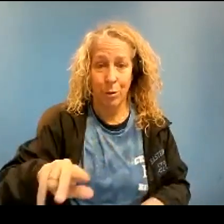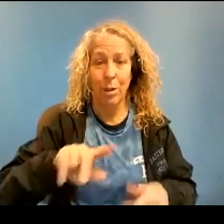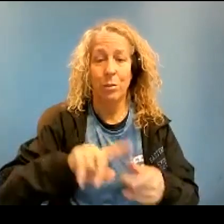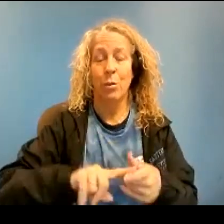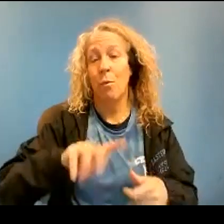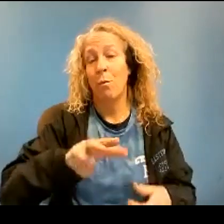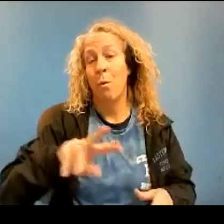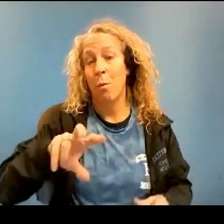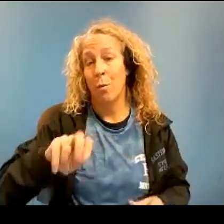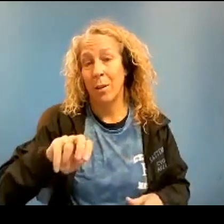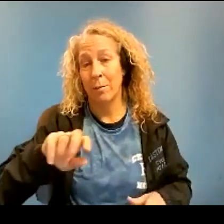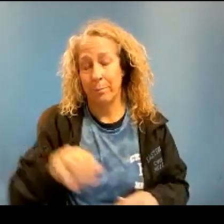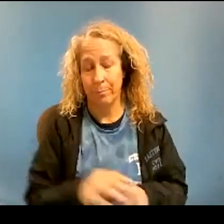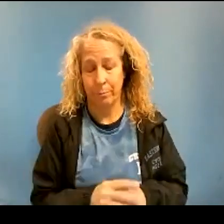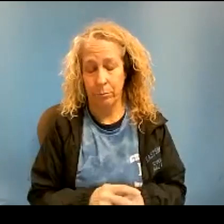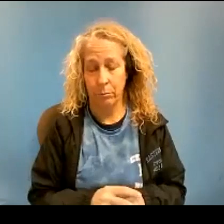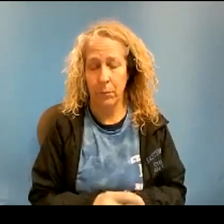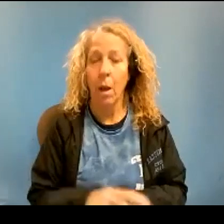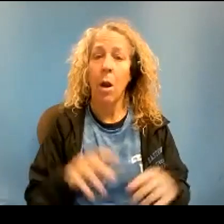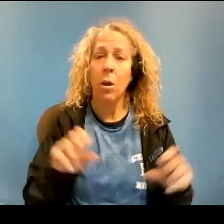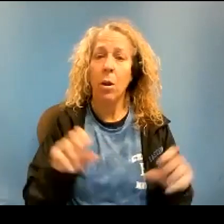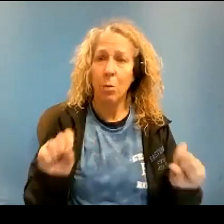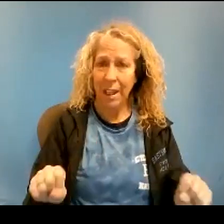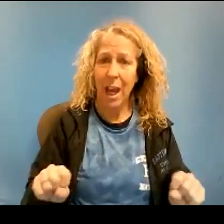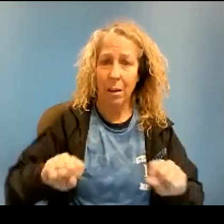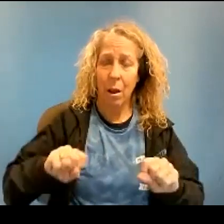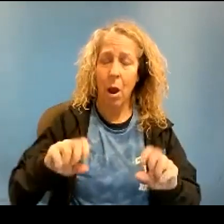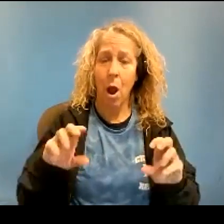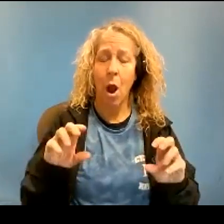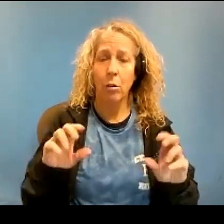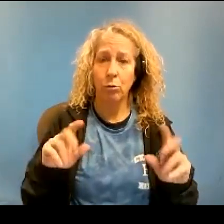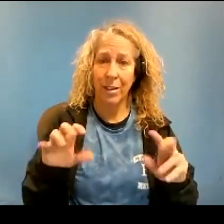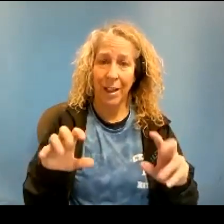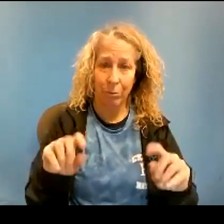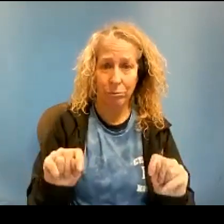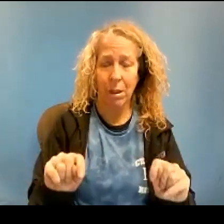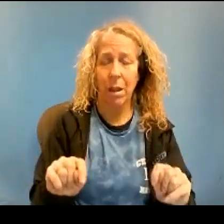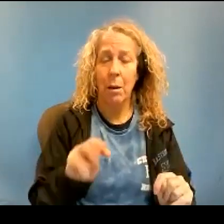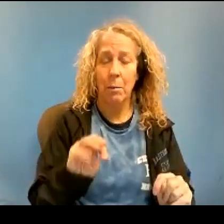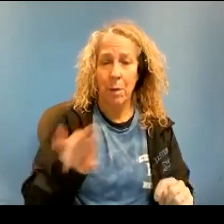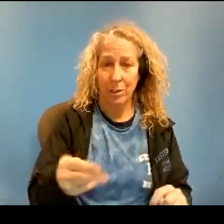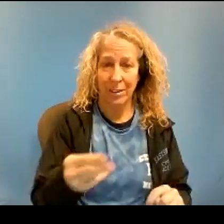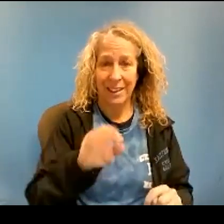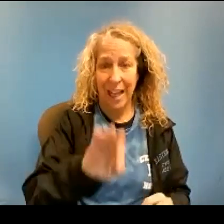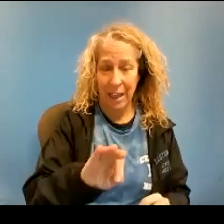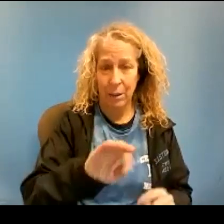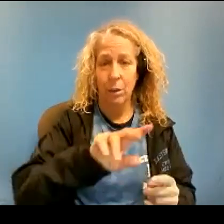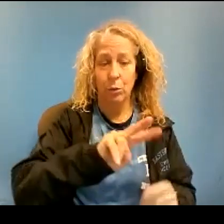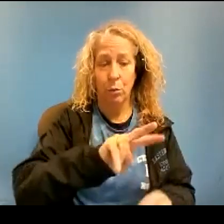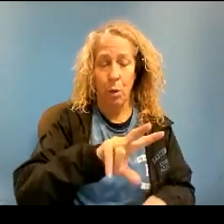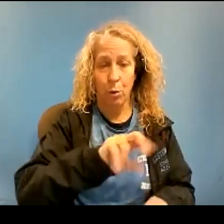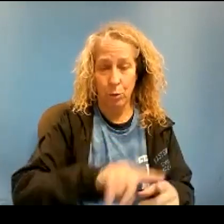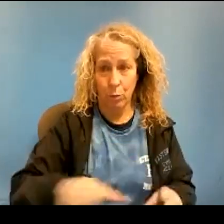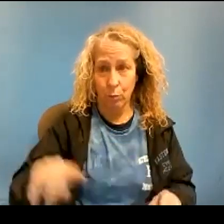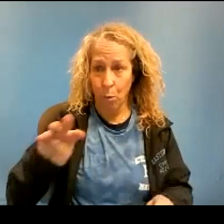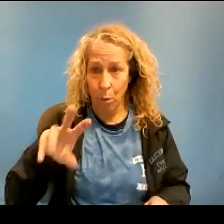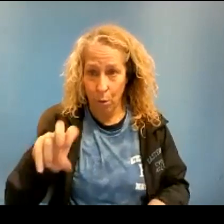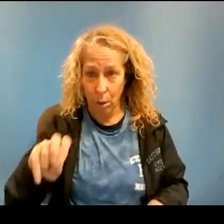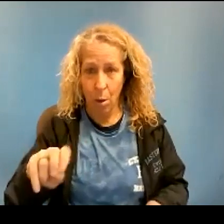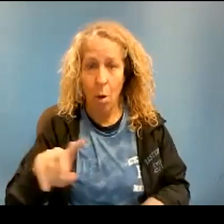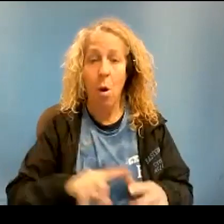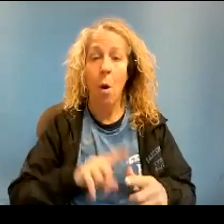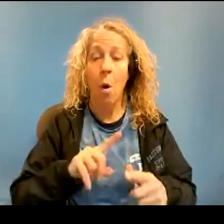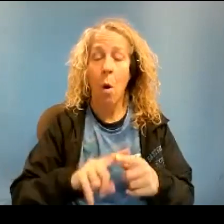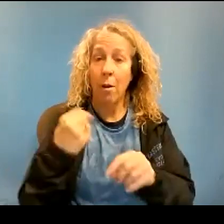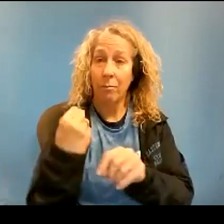4.30 p.m. You may audition either in person on March 9th from 2.30 p 4.30 p.m., or you may make a